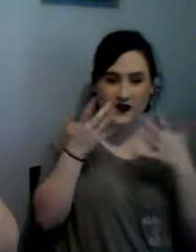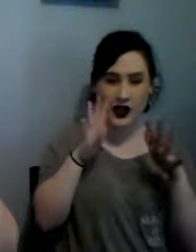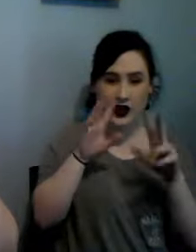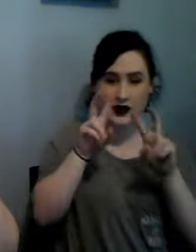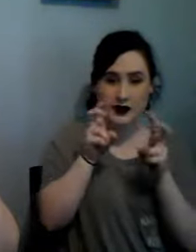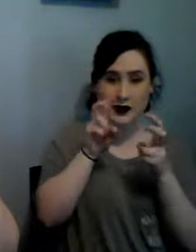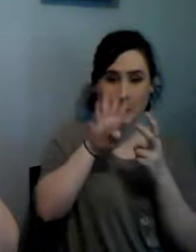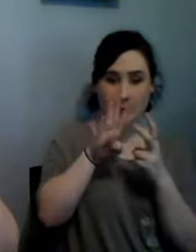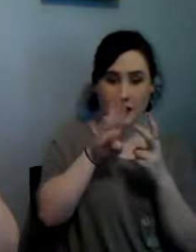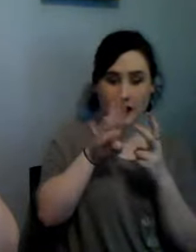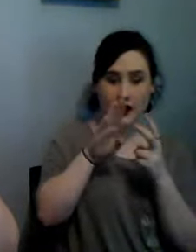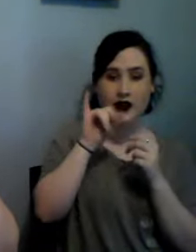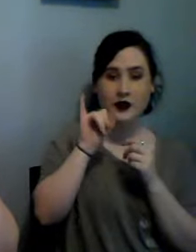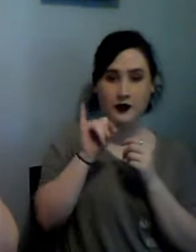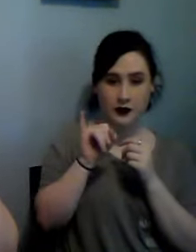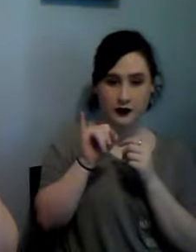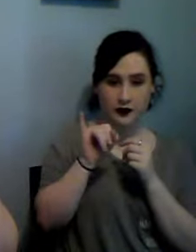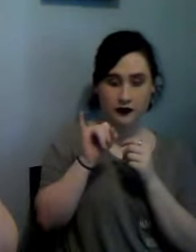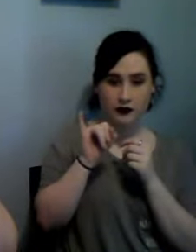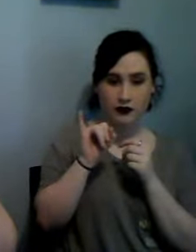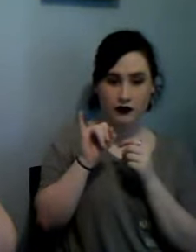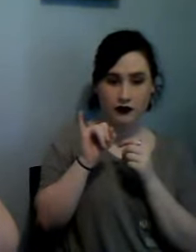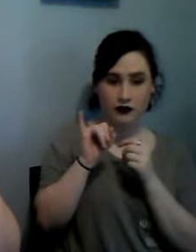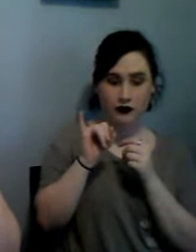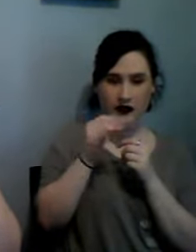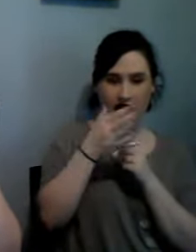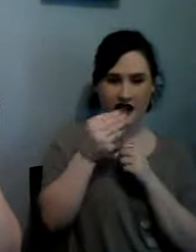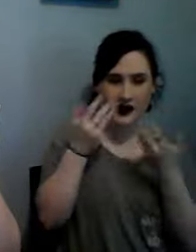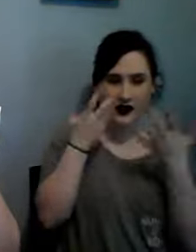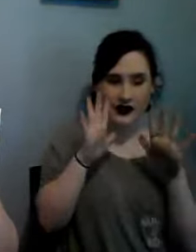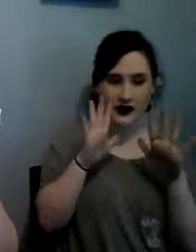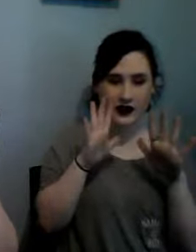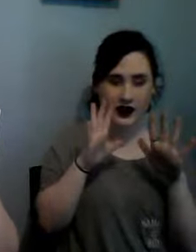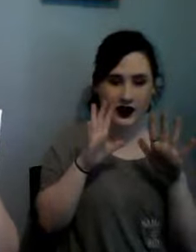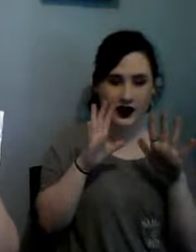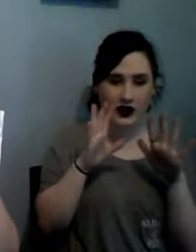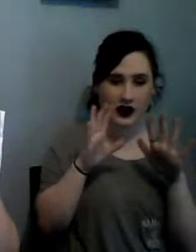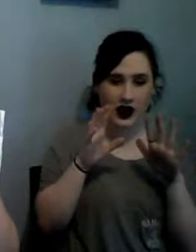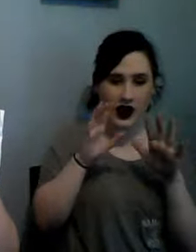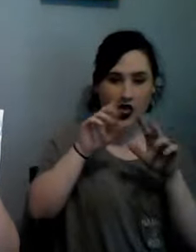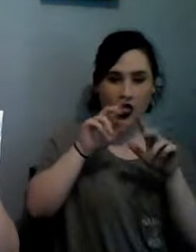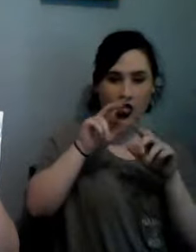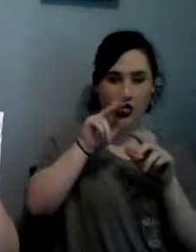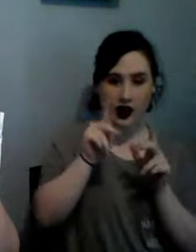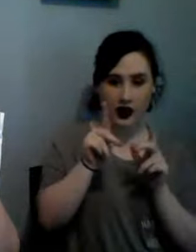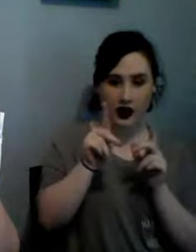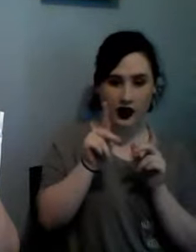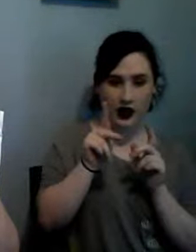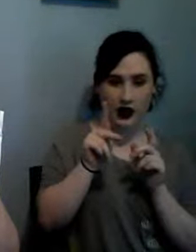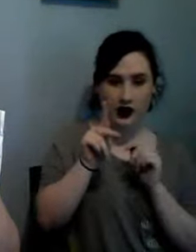and I finished up the K I had already had the